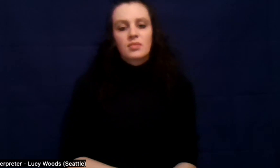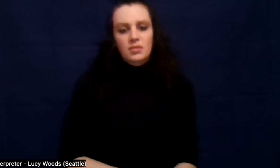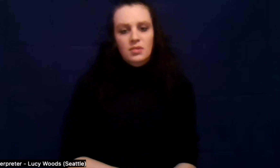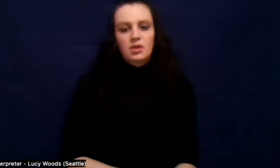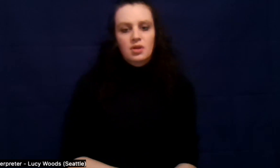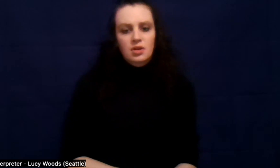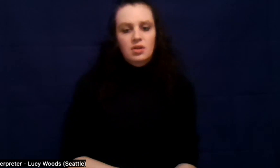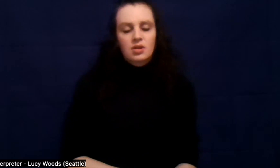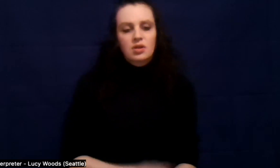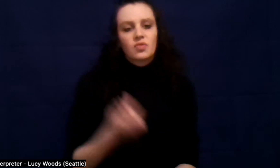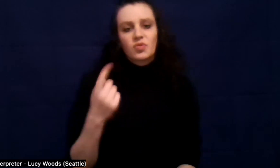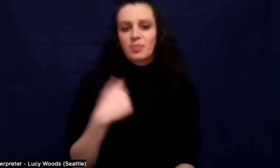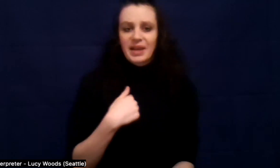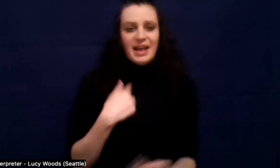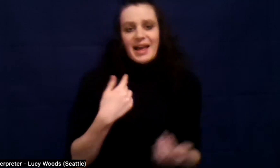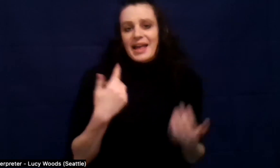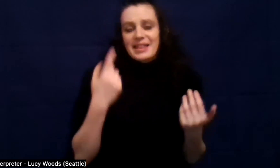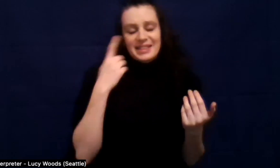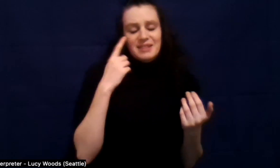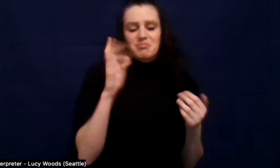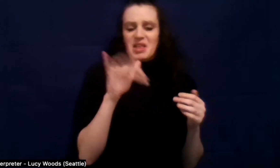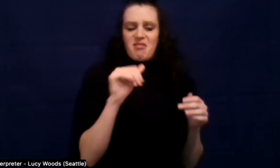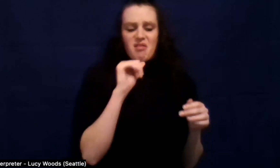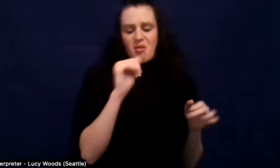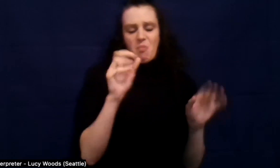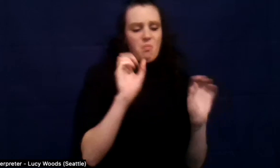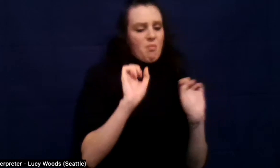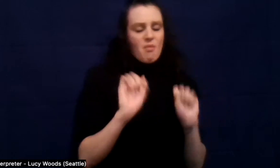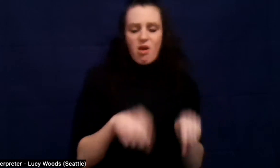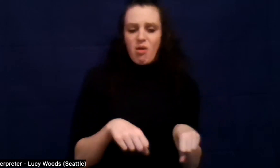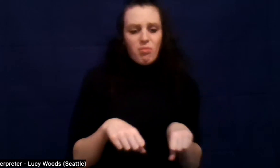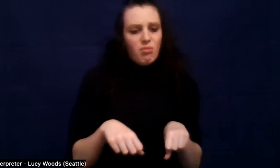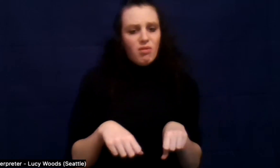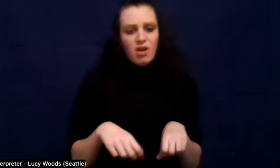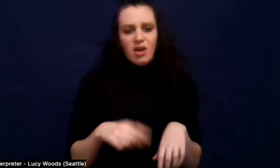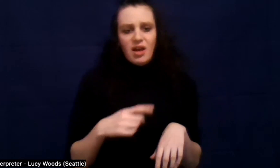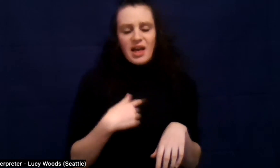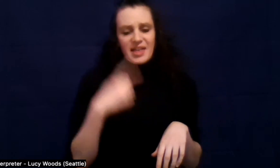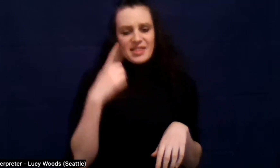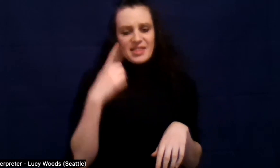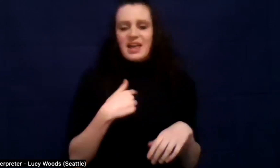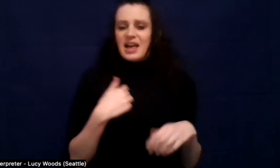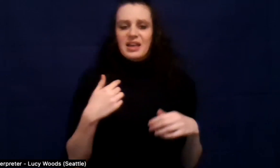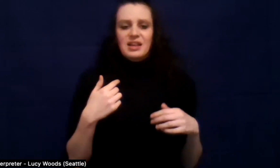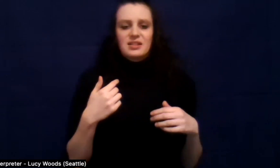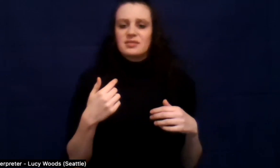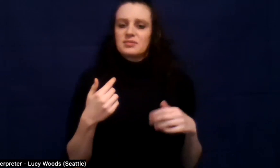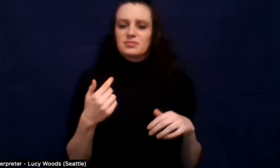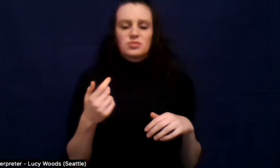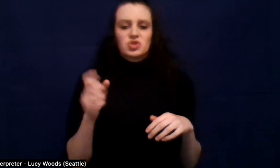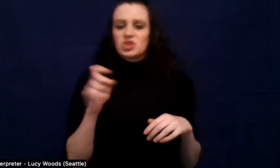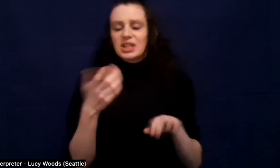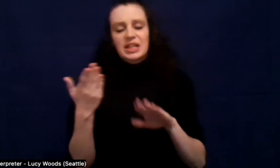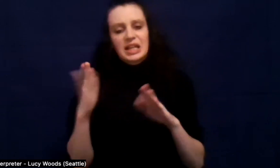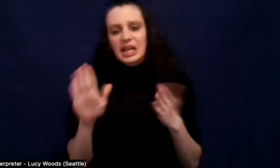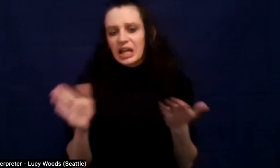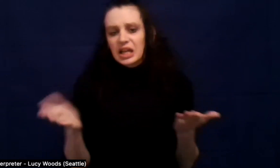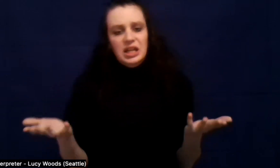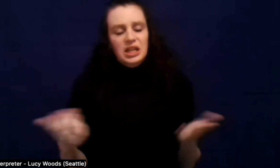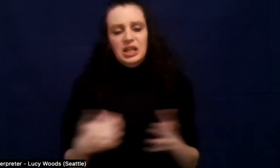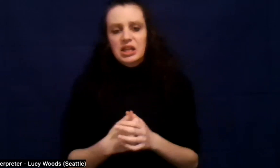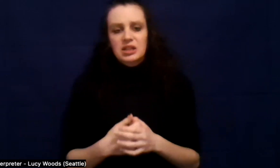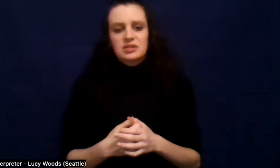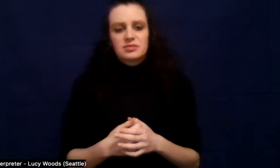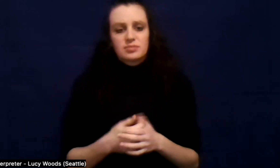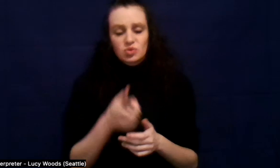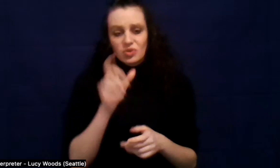didn't think that that was possible. You know, like I didn't think that I had anything worth living for. Um, drinking